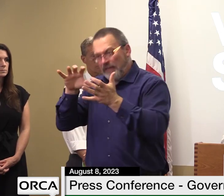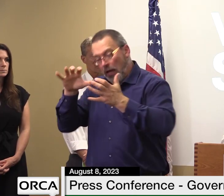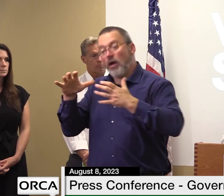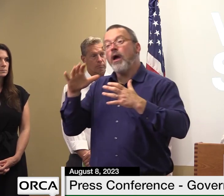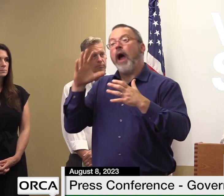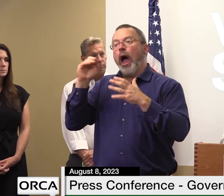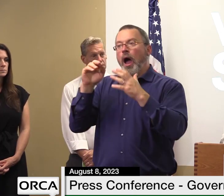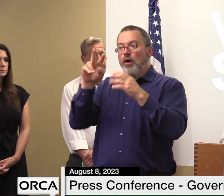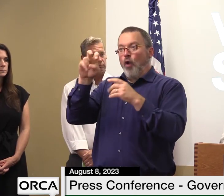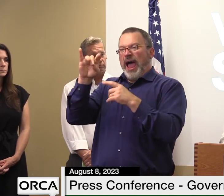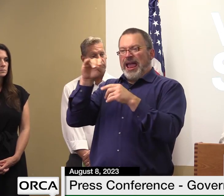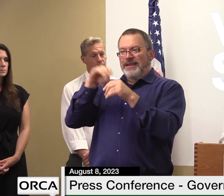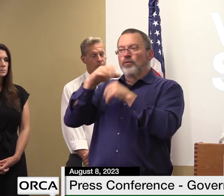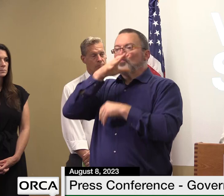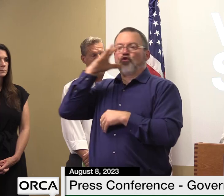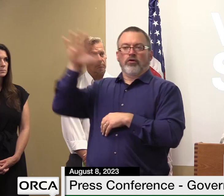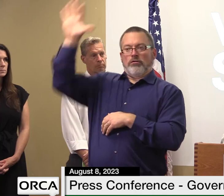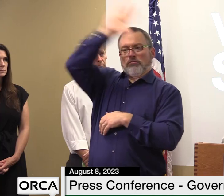communities